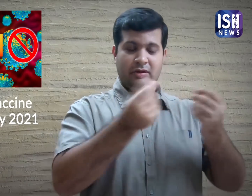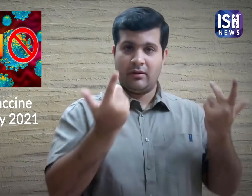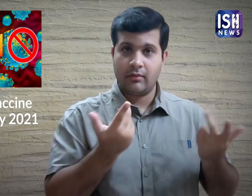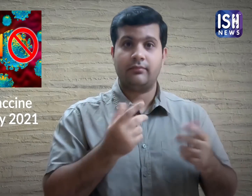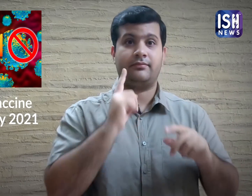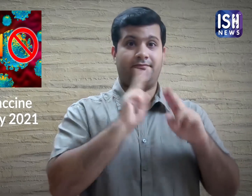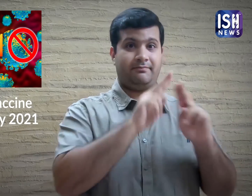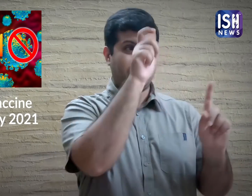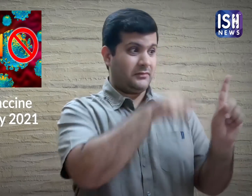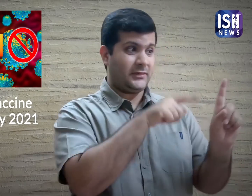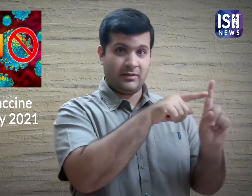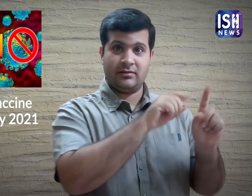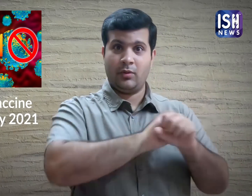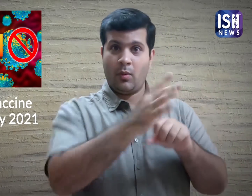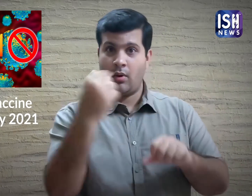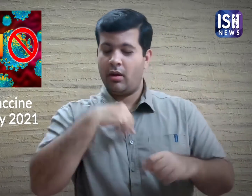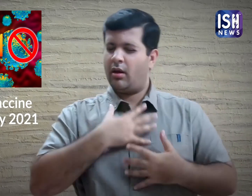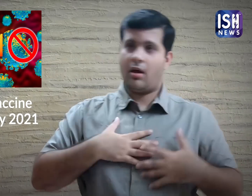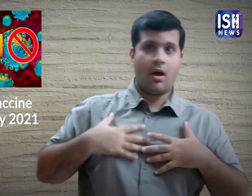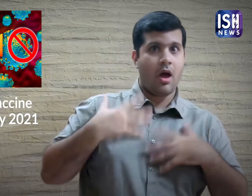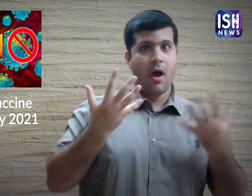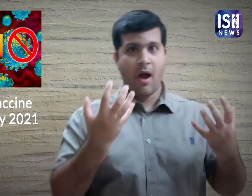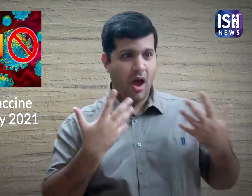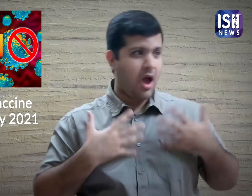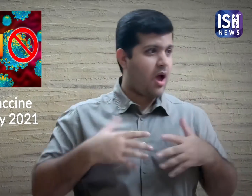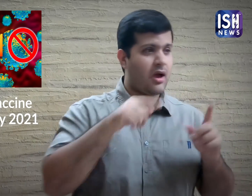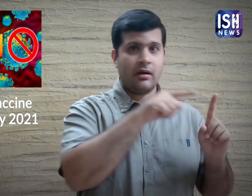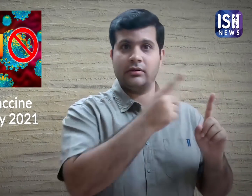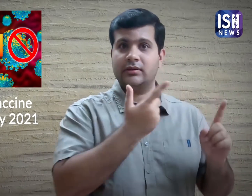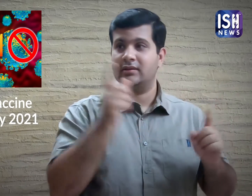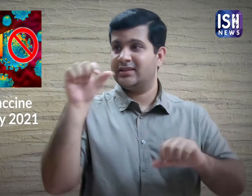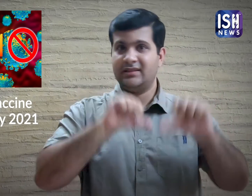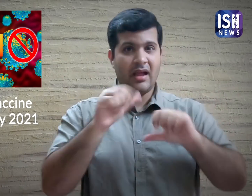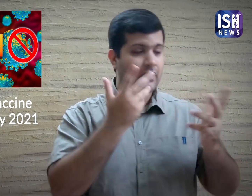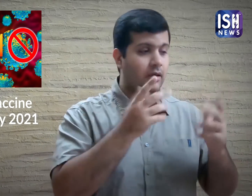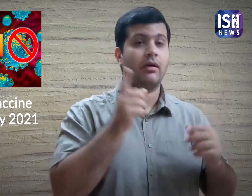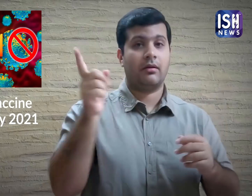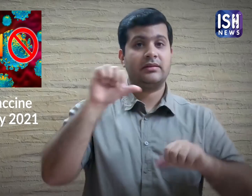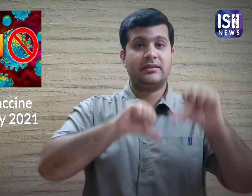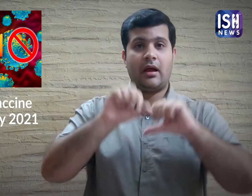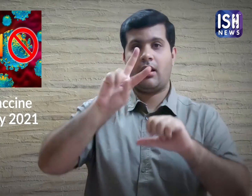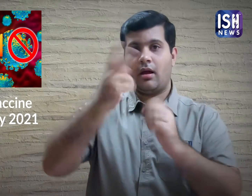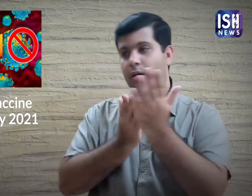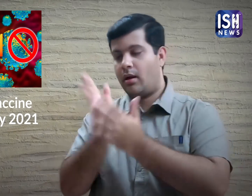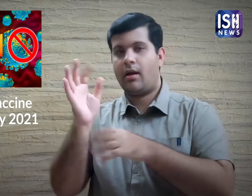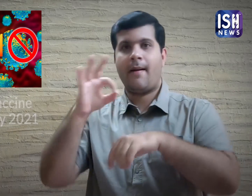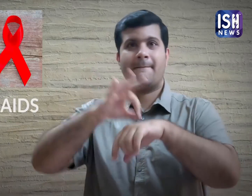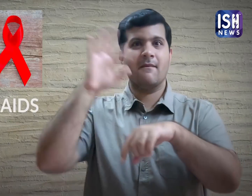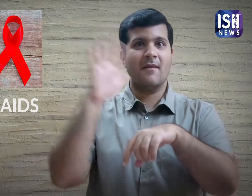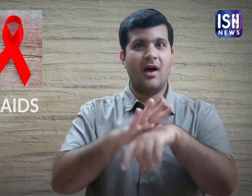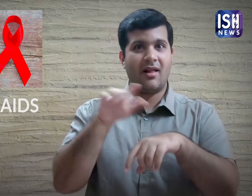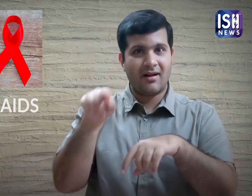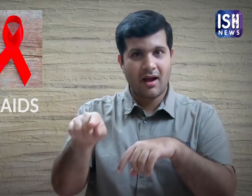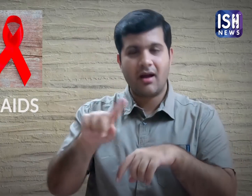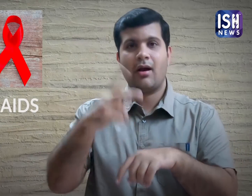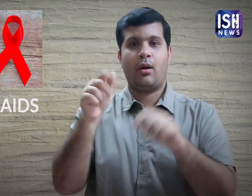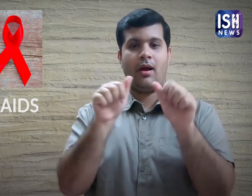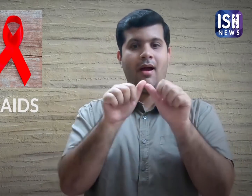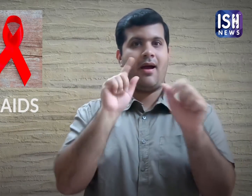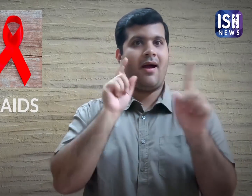of malaria